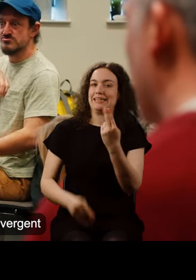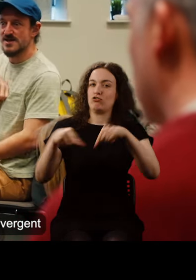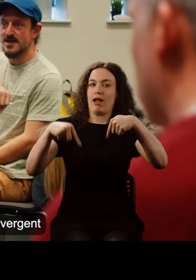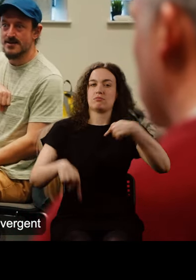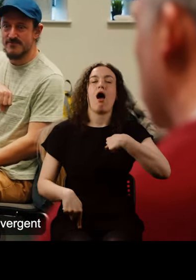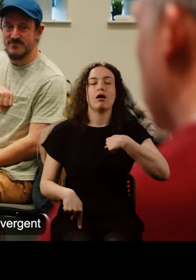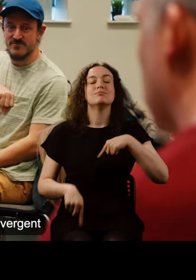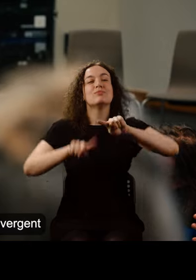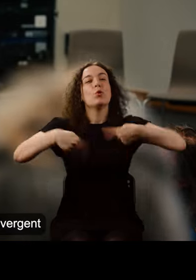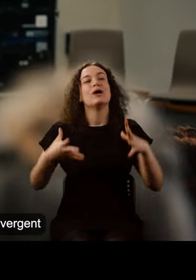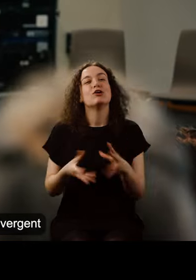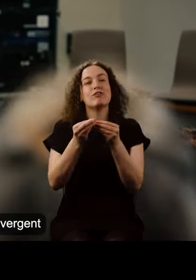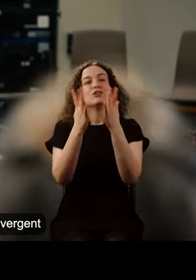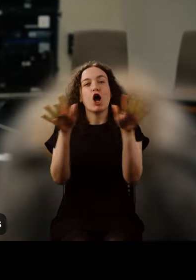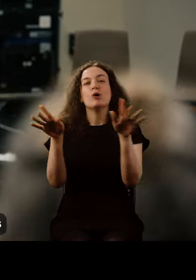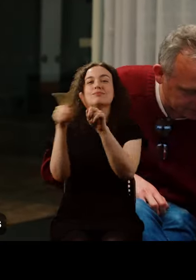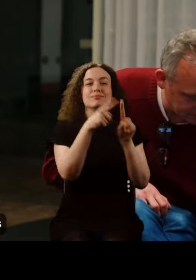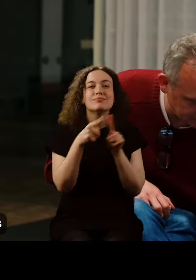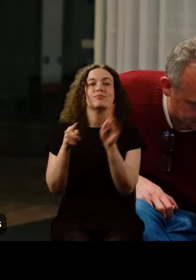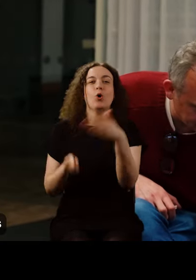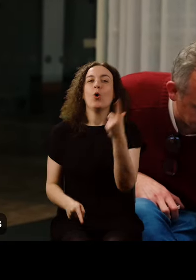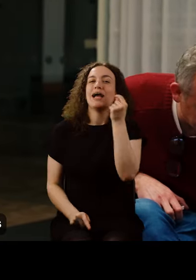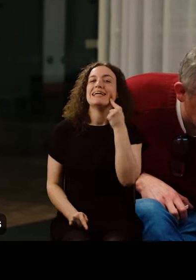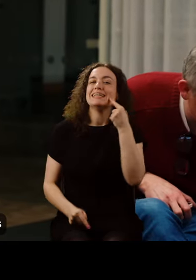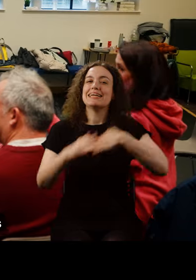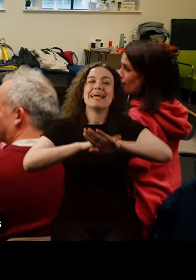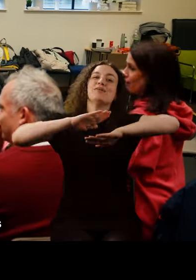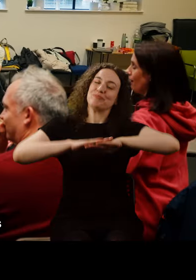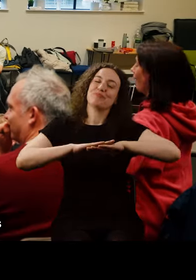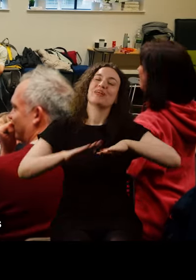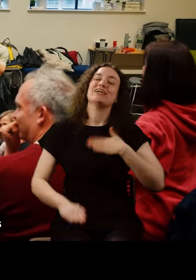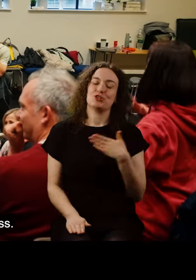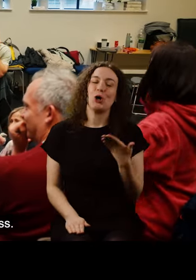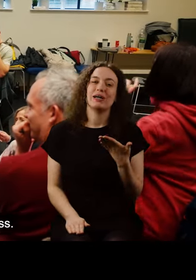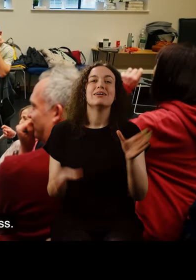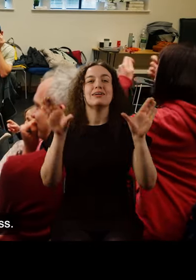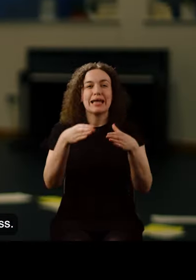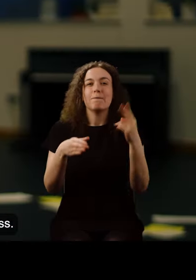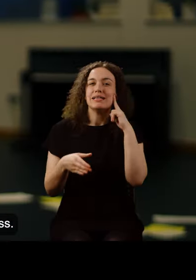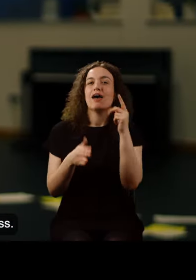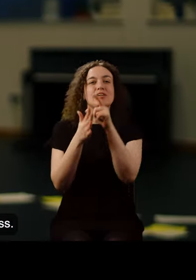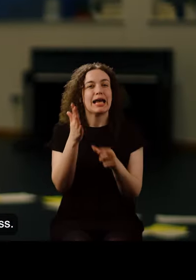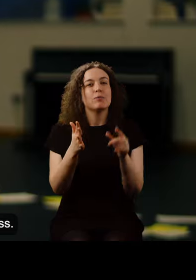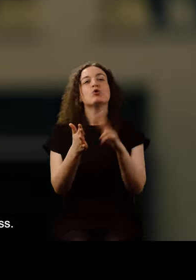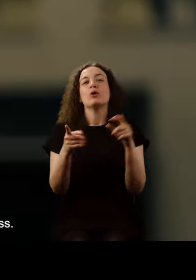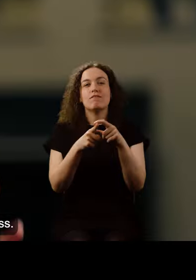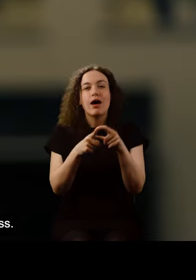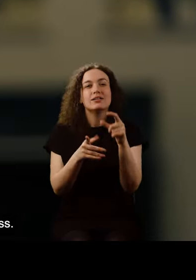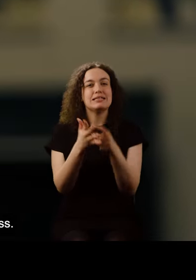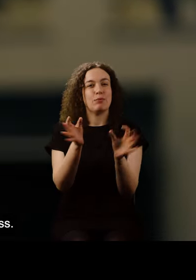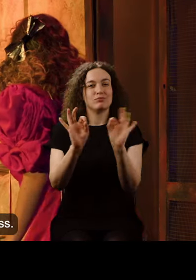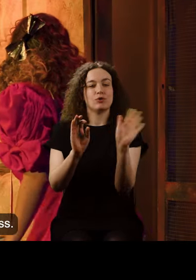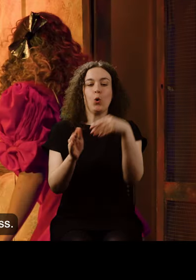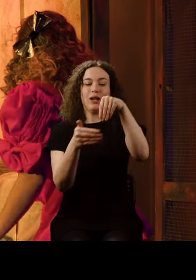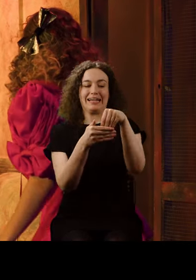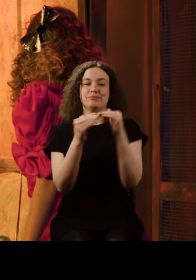we work with casts of deaf, disabled, neurodivergent and non-disabled performers and creatives to make theatre that integrates creative